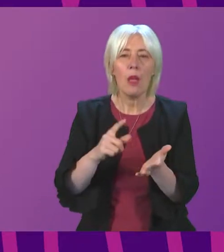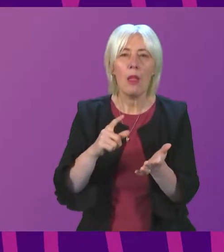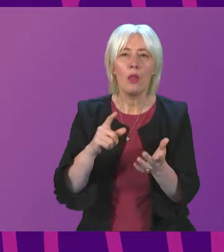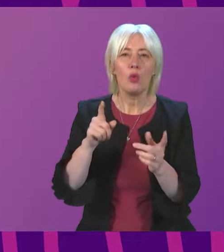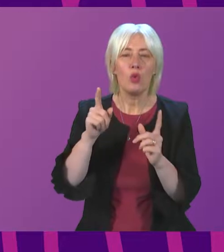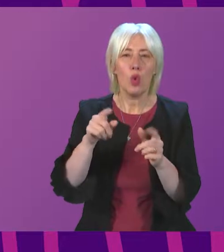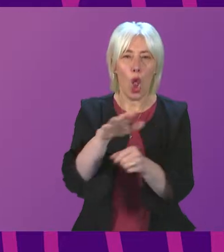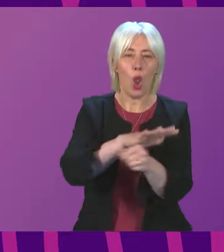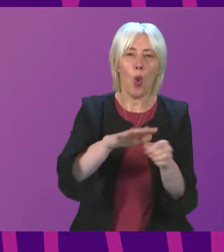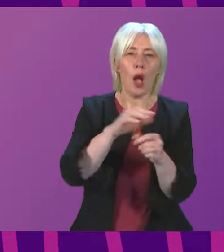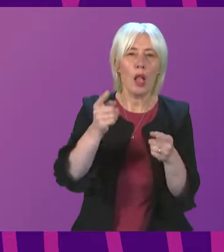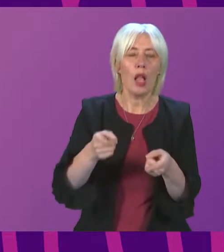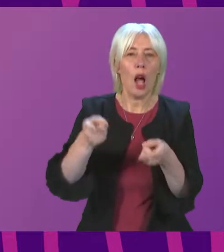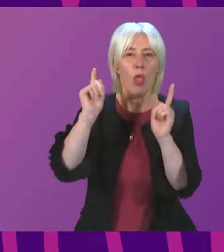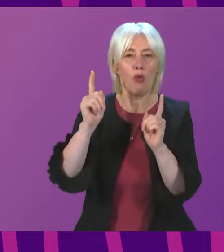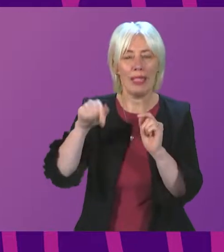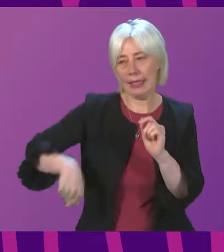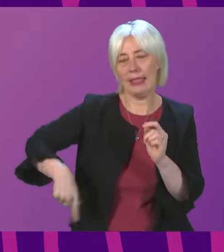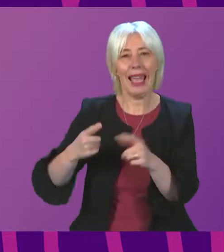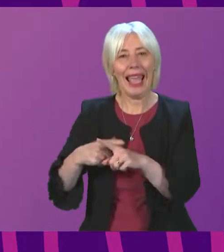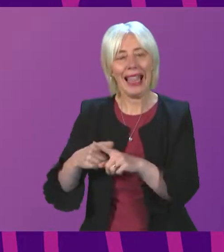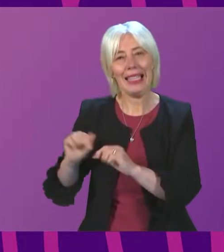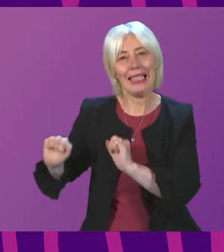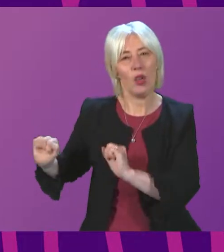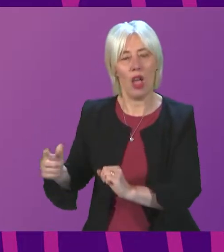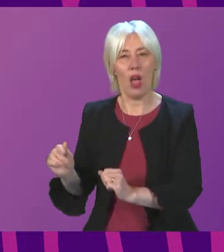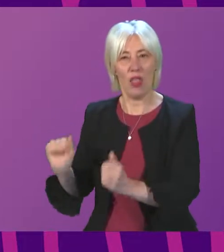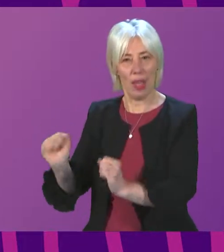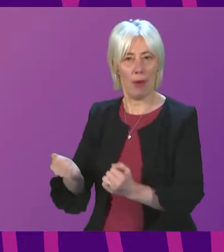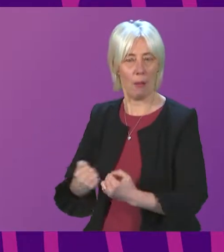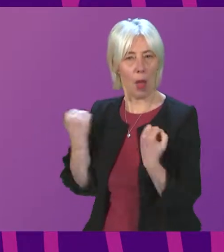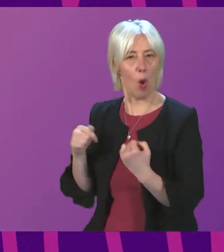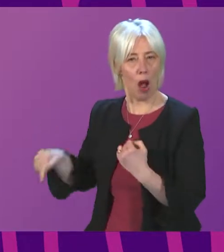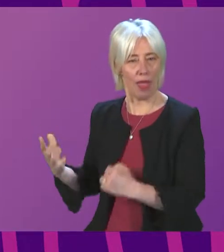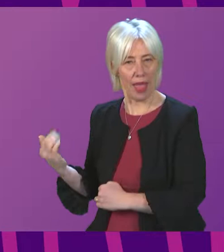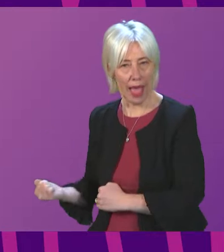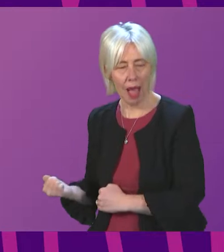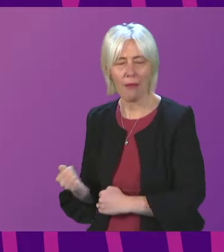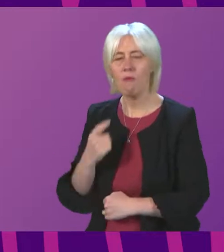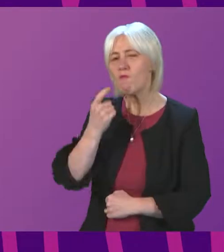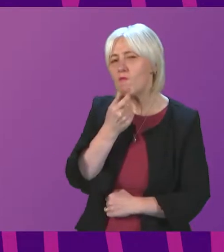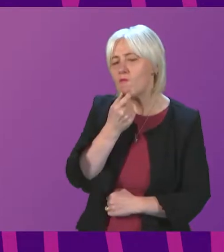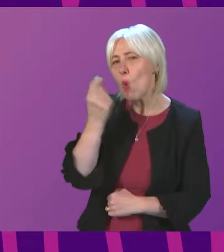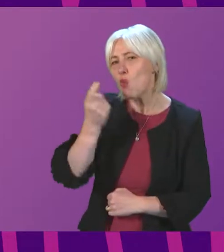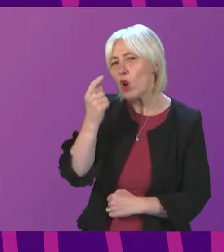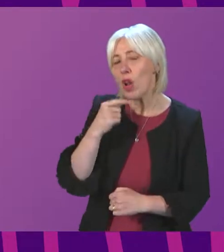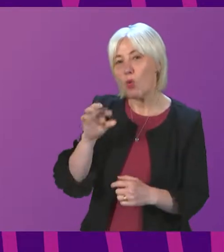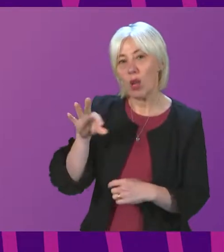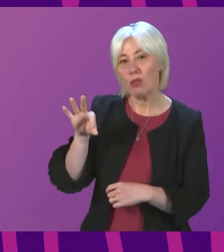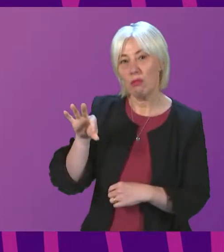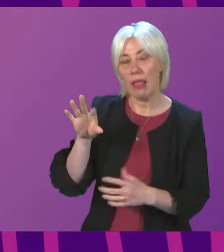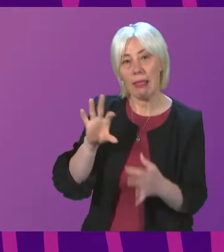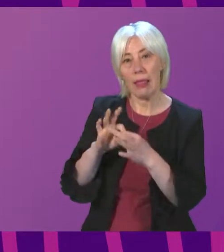that local authorities in England have in relation to all of this, and I just wonder if we could maybe touch base with a representative